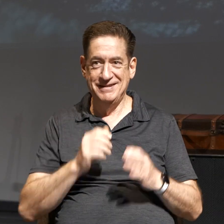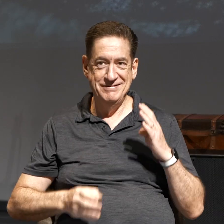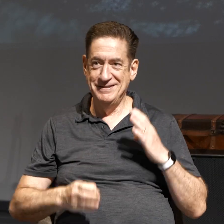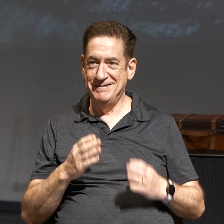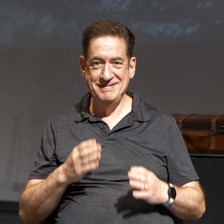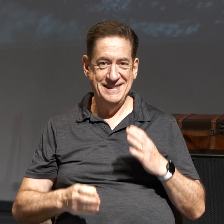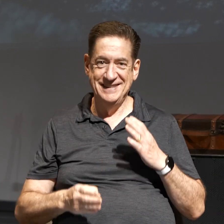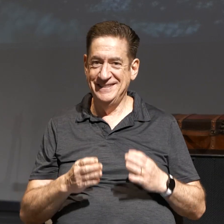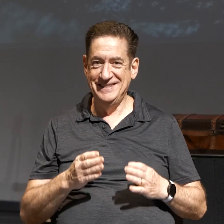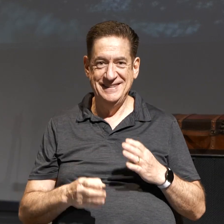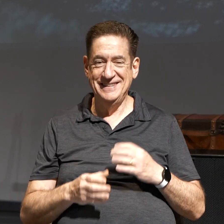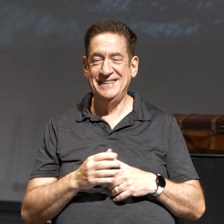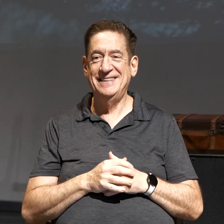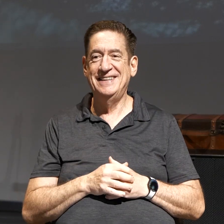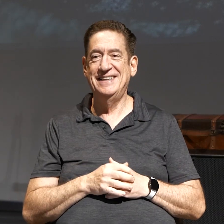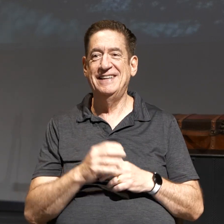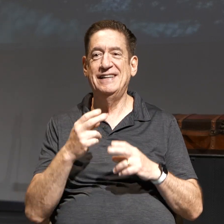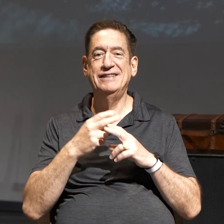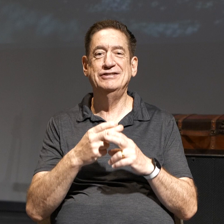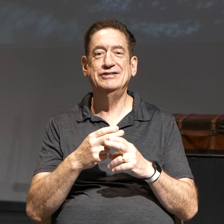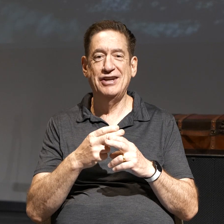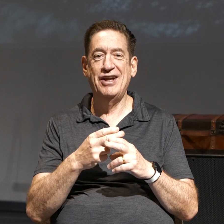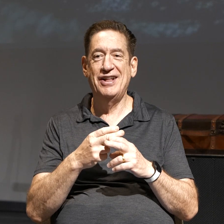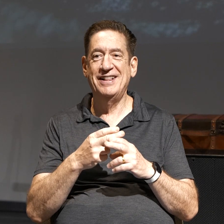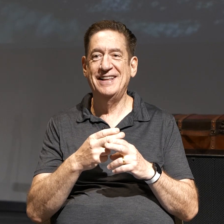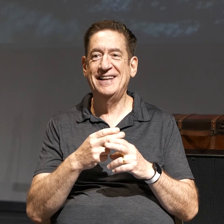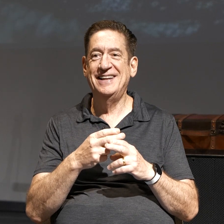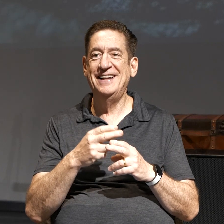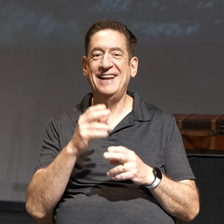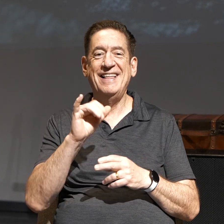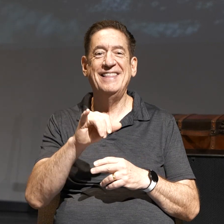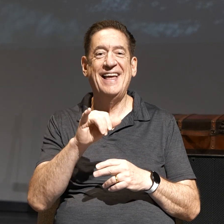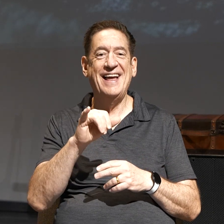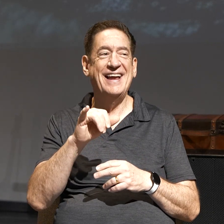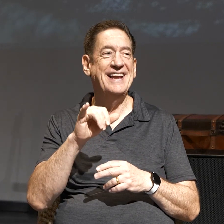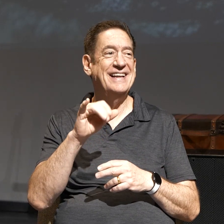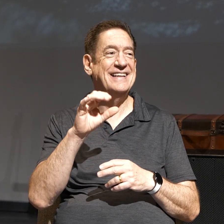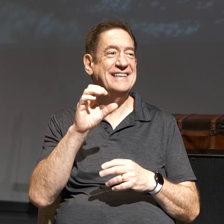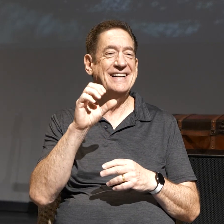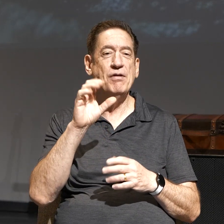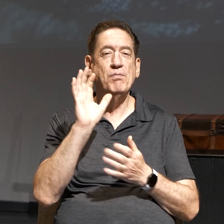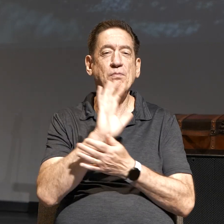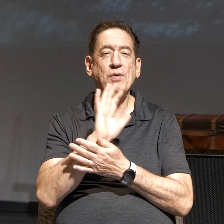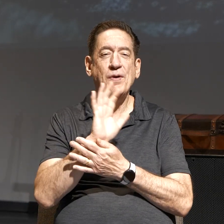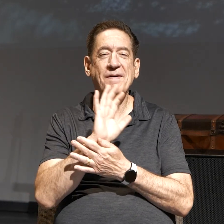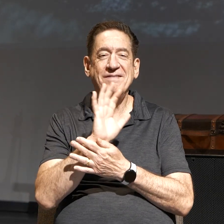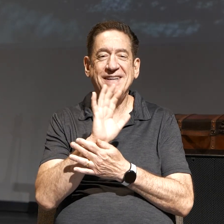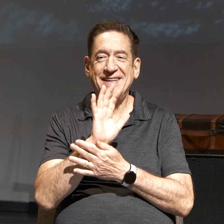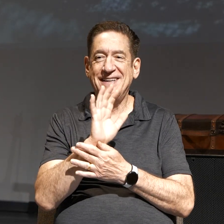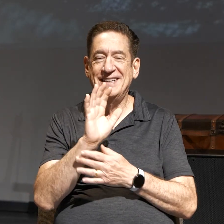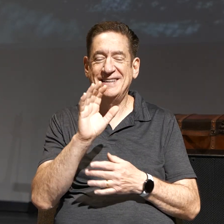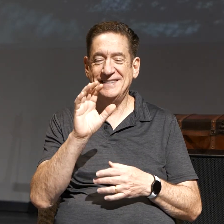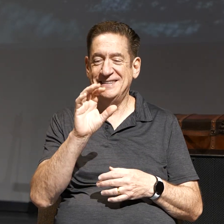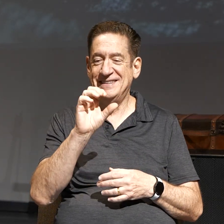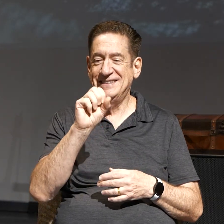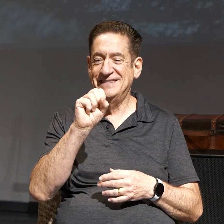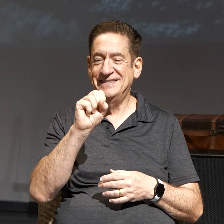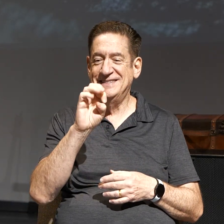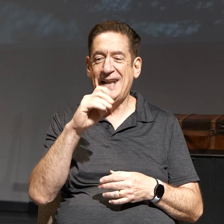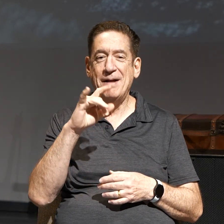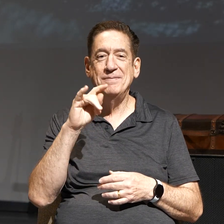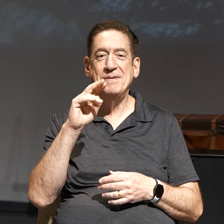okay? And it's called Stepford Wives, by the way. It's that movie, okay? You guys familiar with that? That's not a bad idea either.